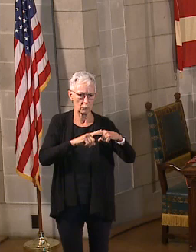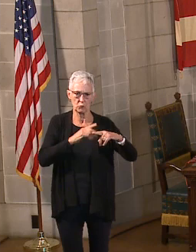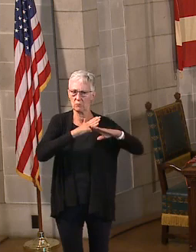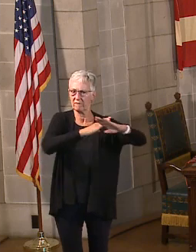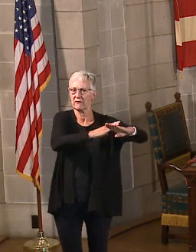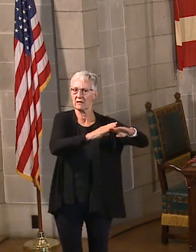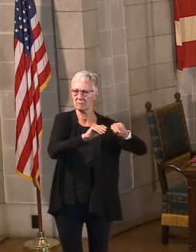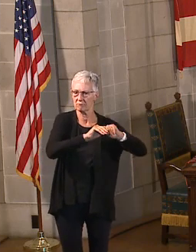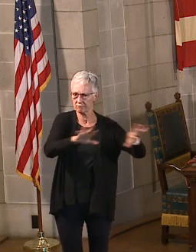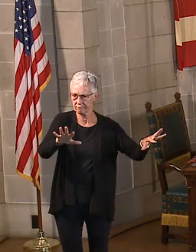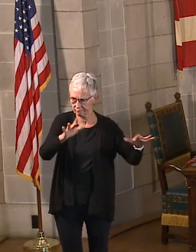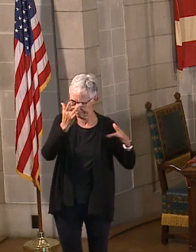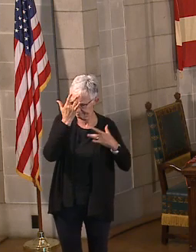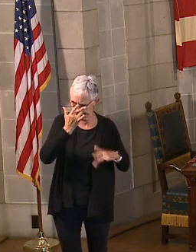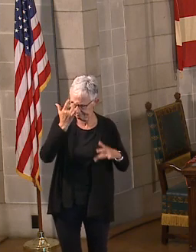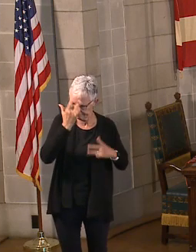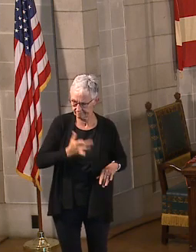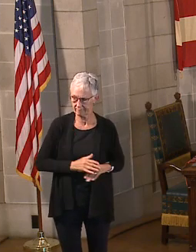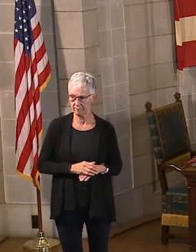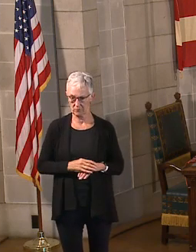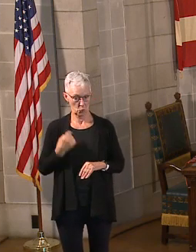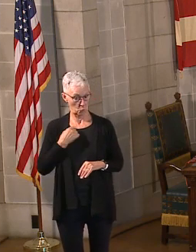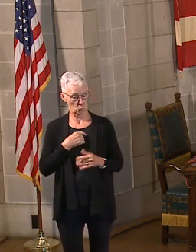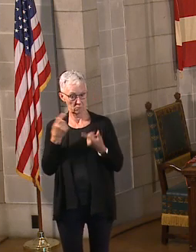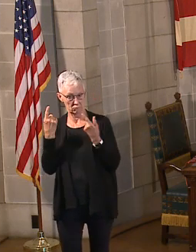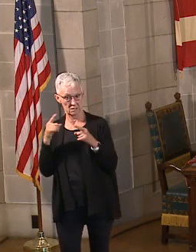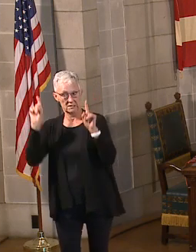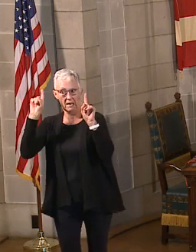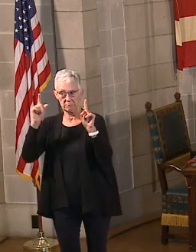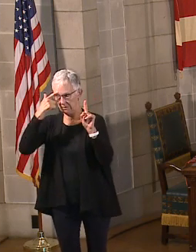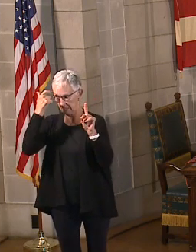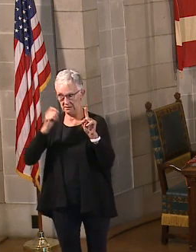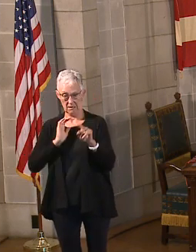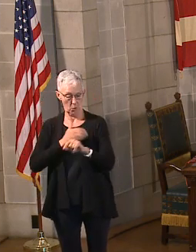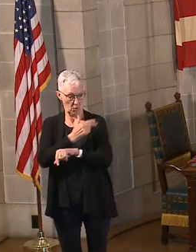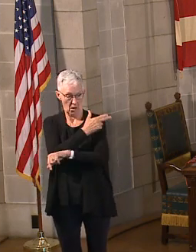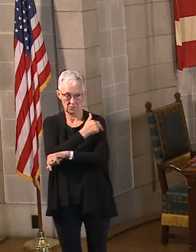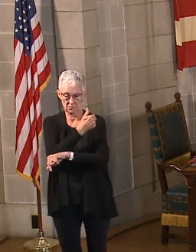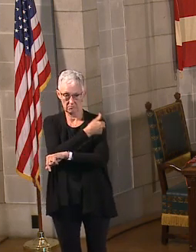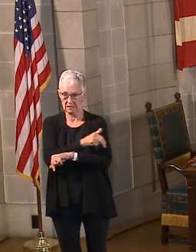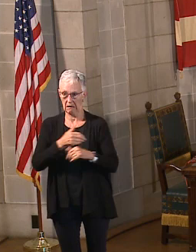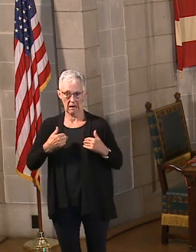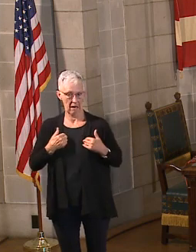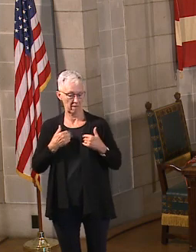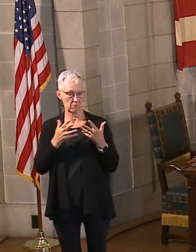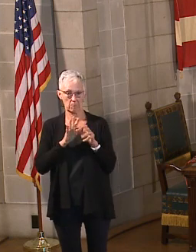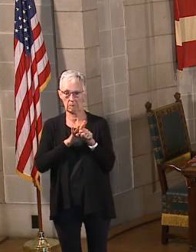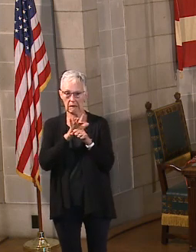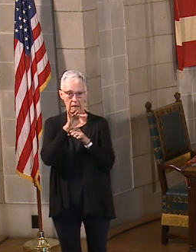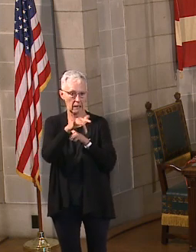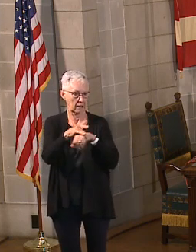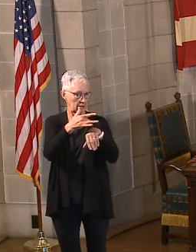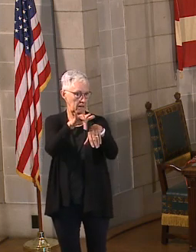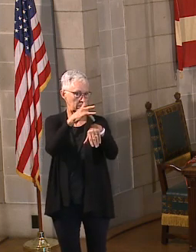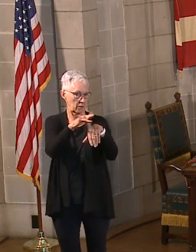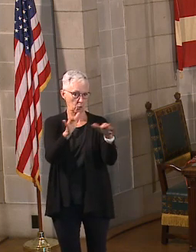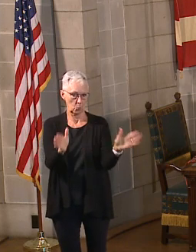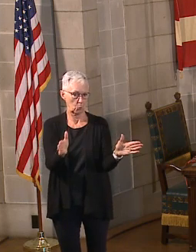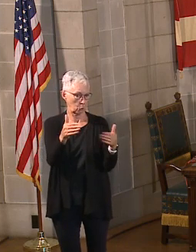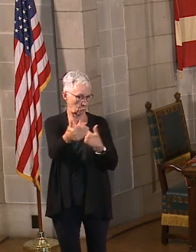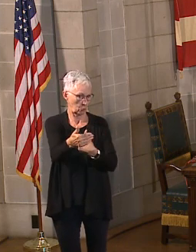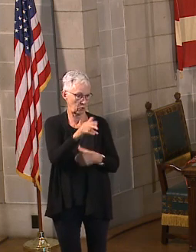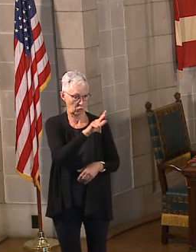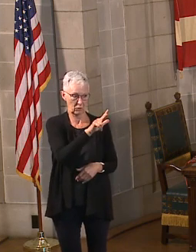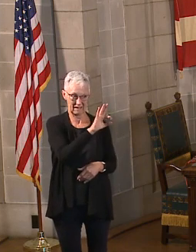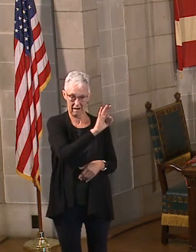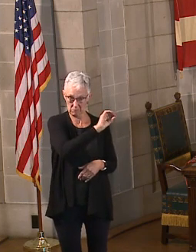absolutely successful in protecting our hospital capacity. In fact, this morning we are at 39 percent of our hospital beds are available, 41